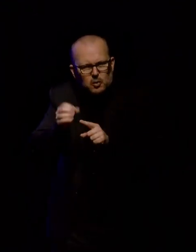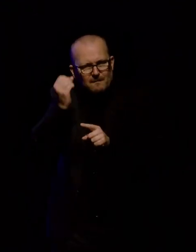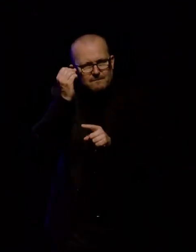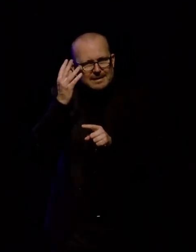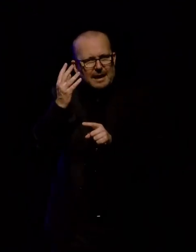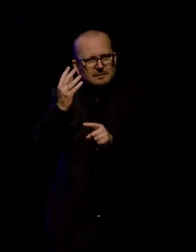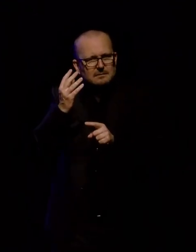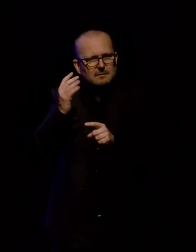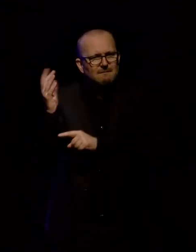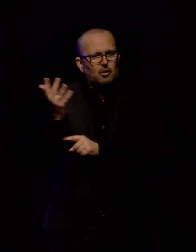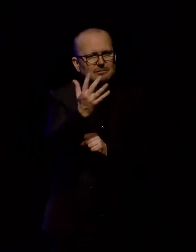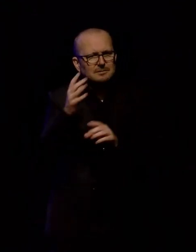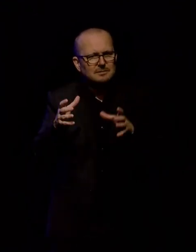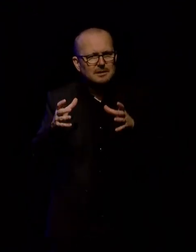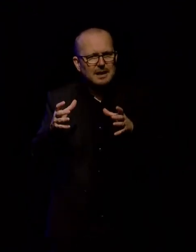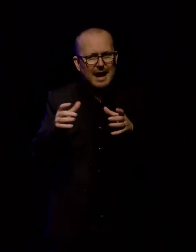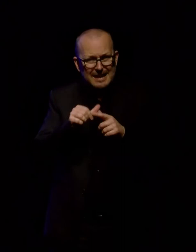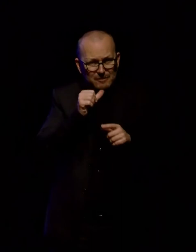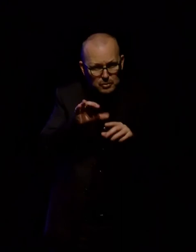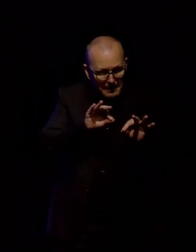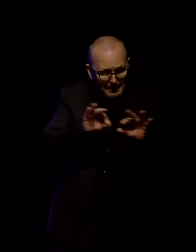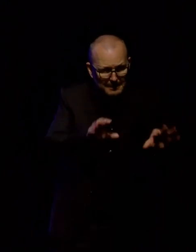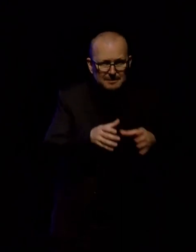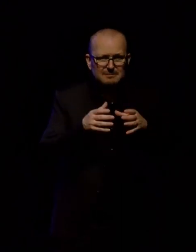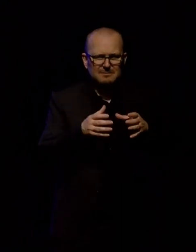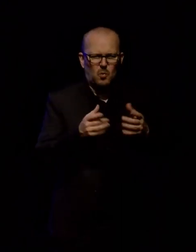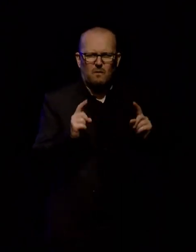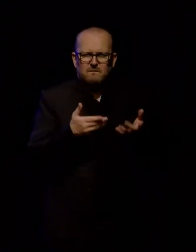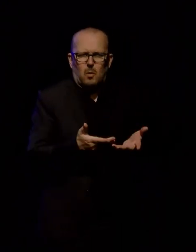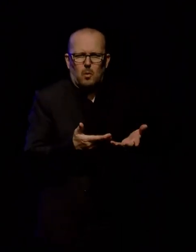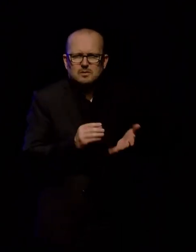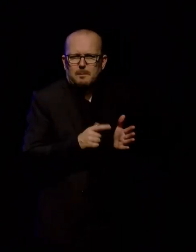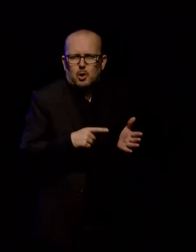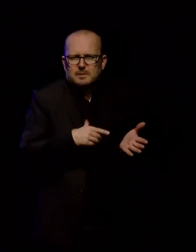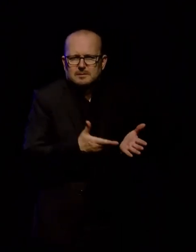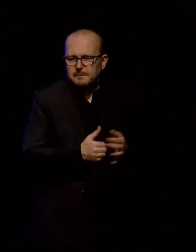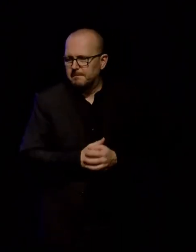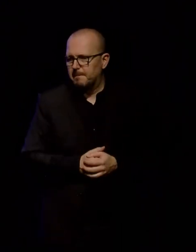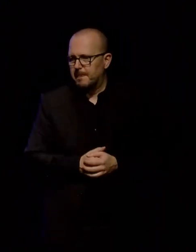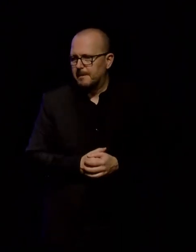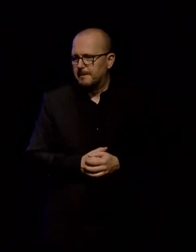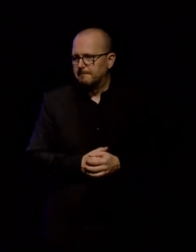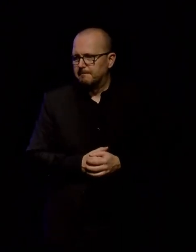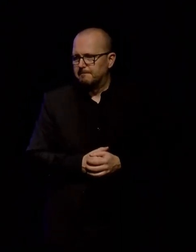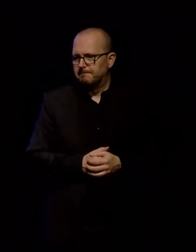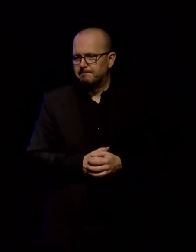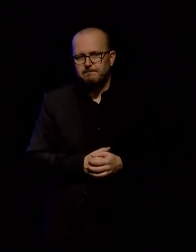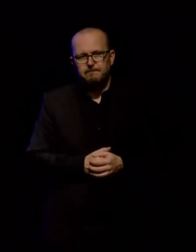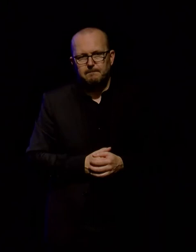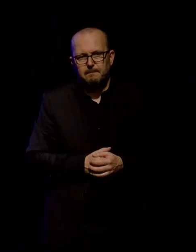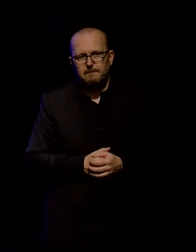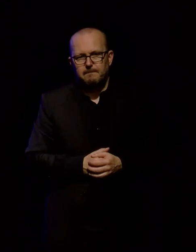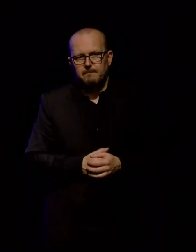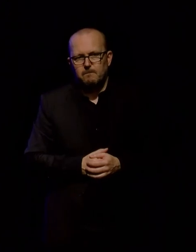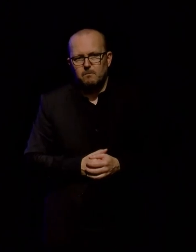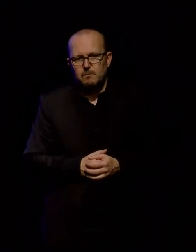work when we work like that? So how do we solve the problem? At the National Library, we're really lucky to have a thing called the Business Innovation Group, which supports